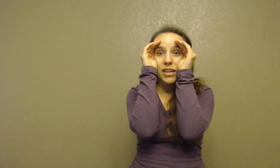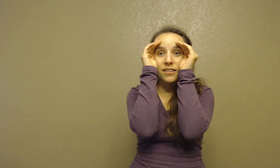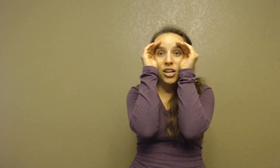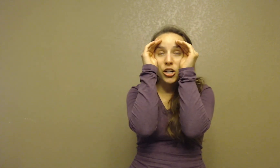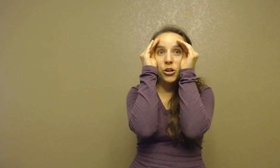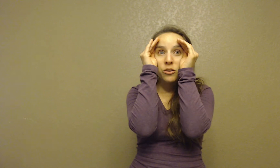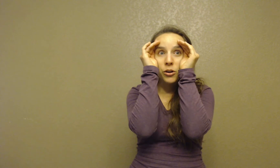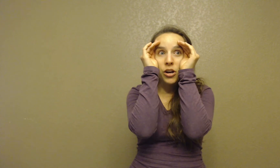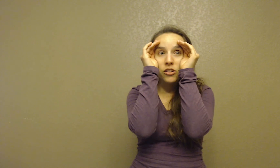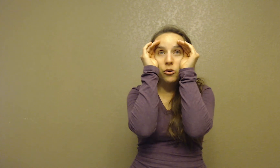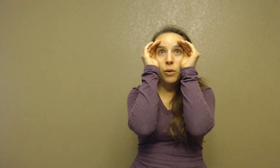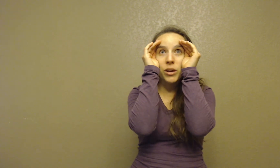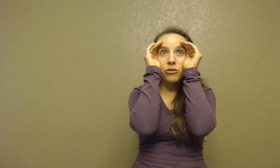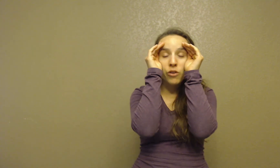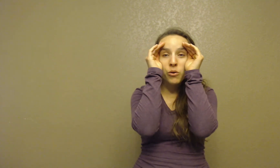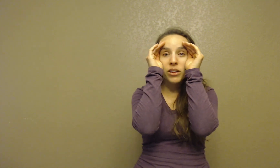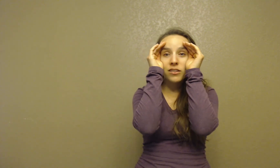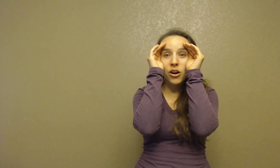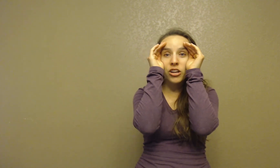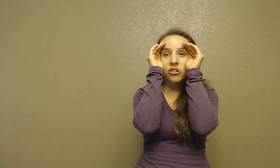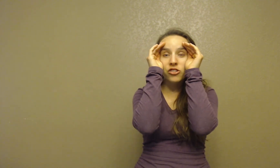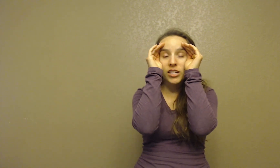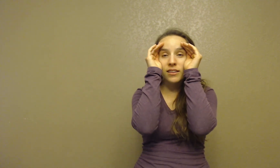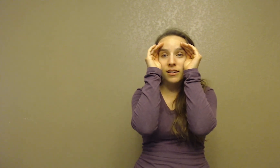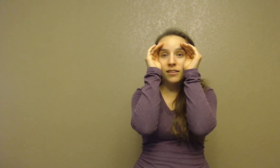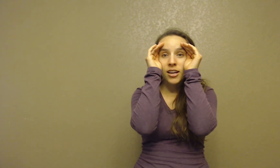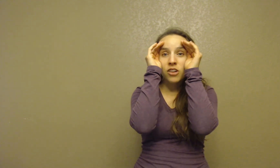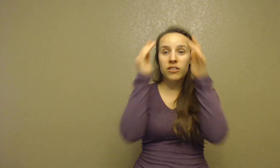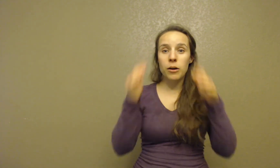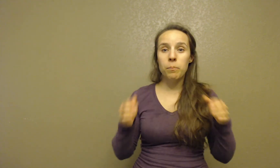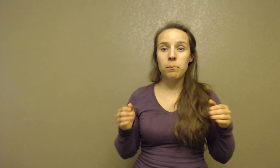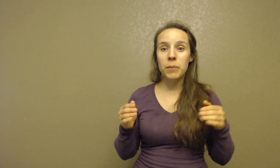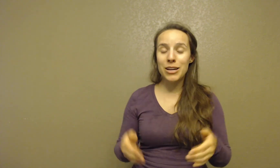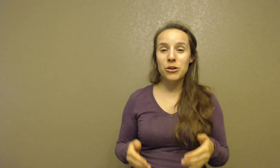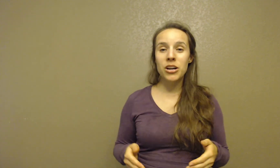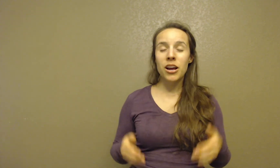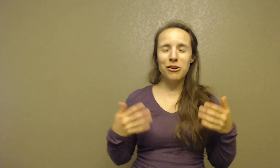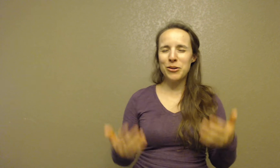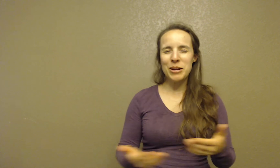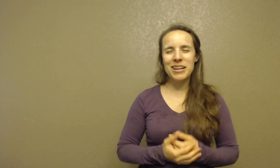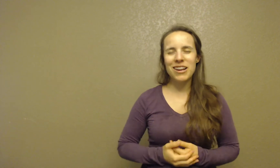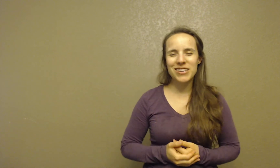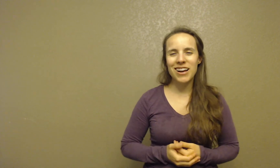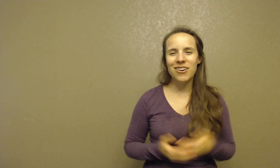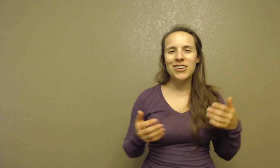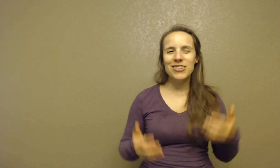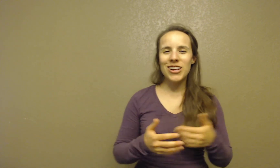these girds put on so that we can focus on Jesus. Just how Peter, or sorry, just how Saul